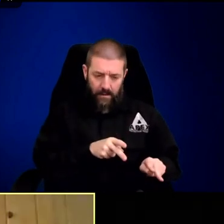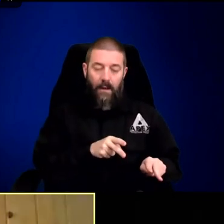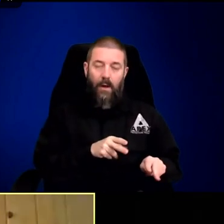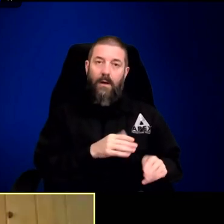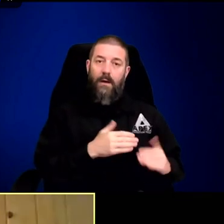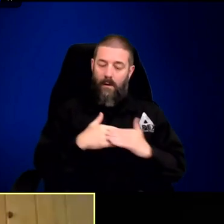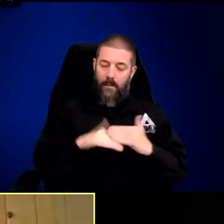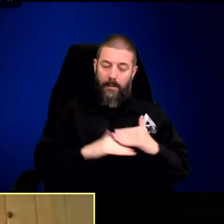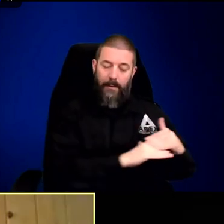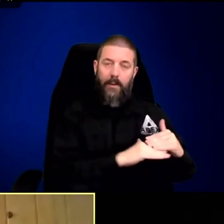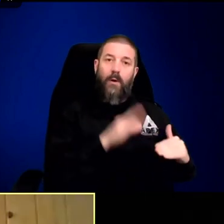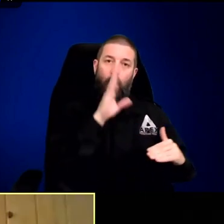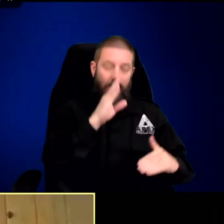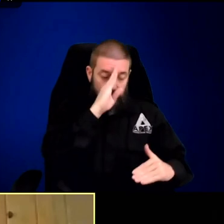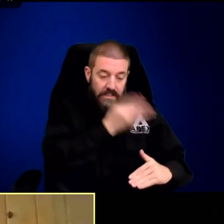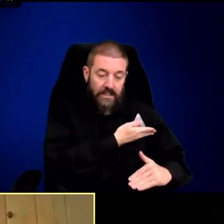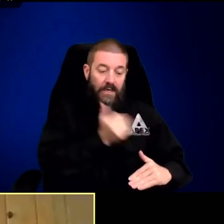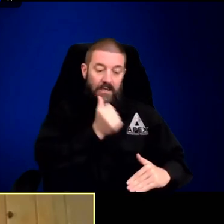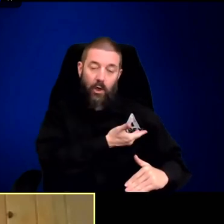normal wolf pack,